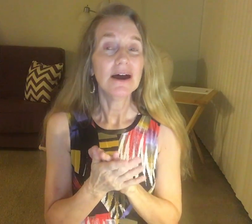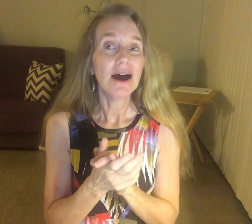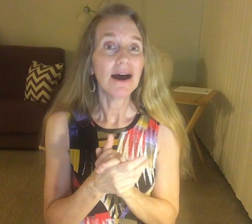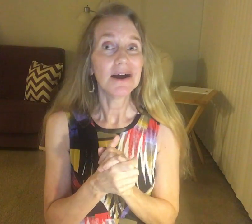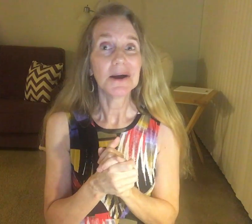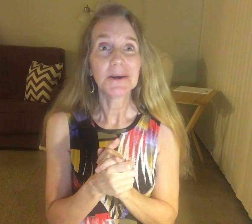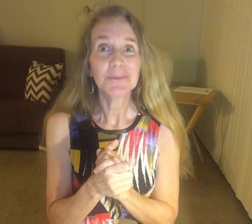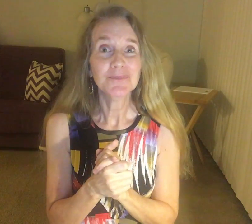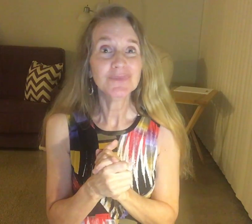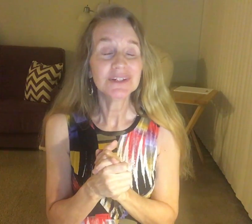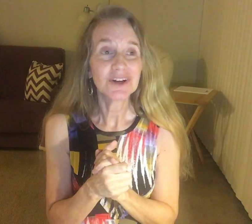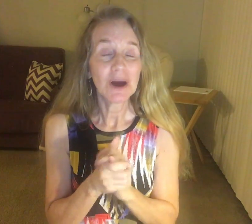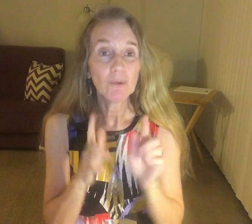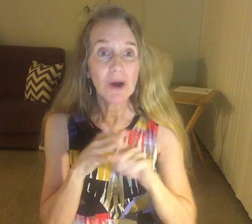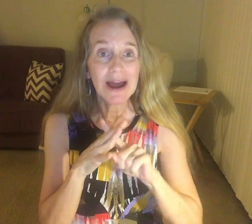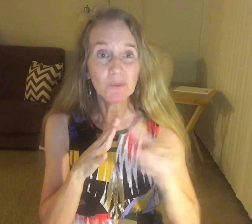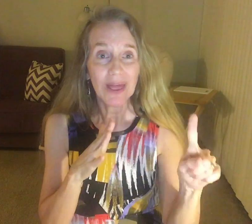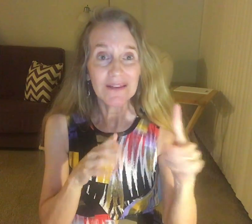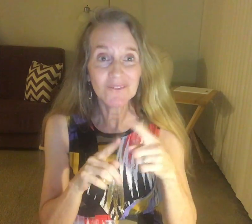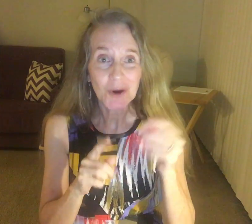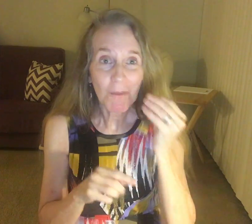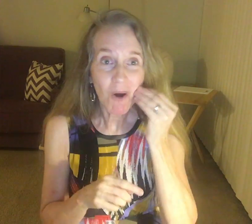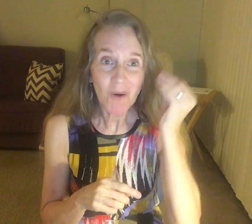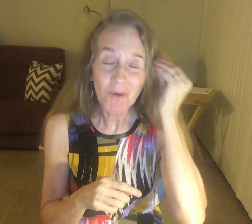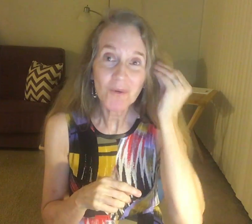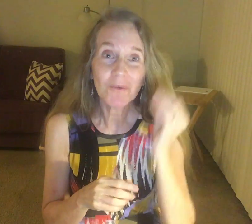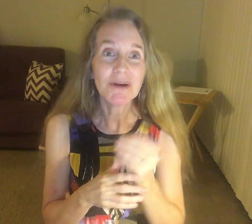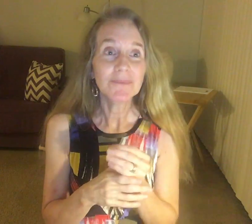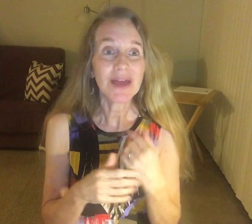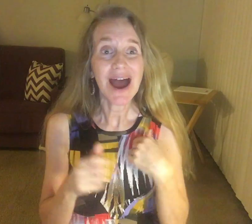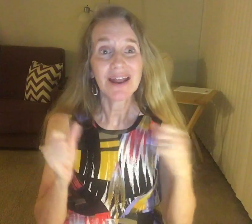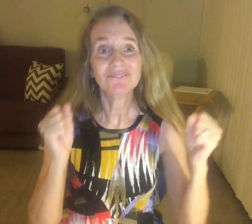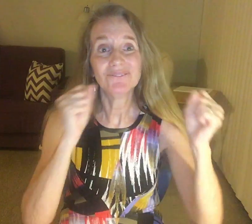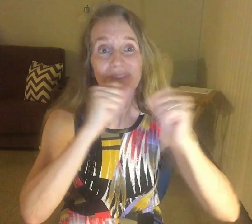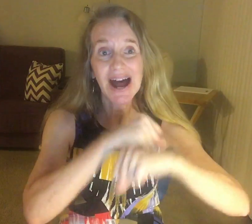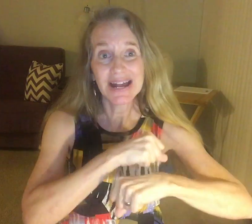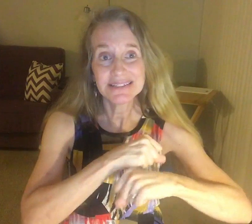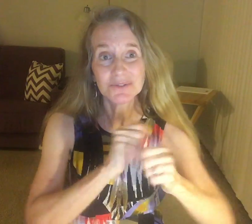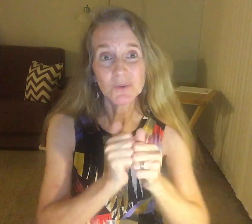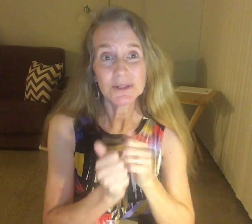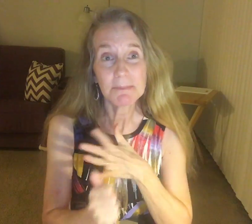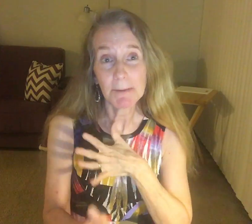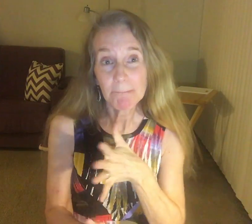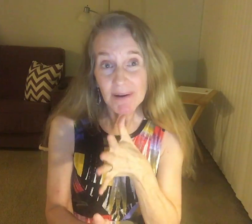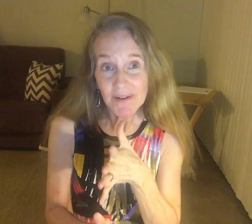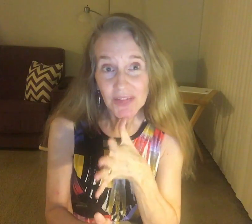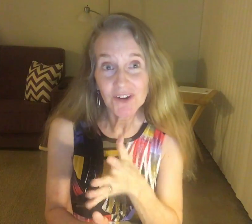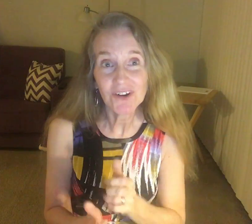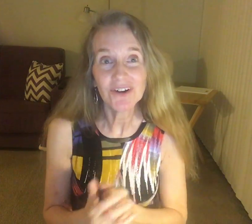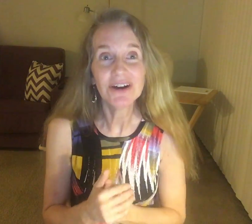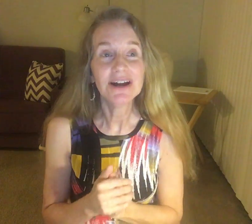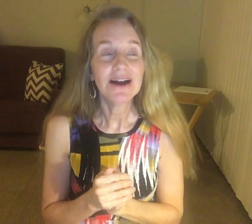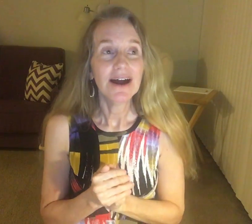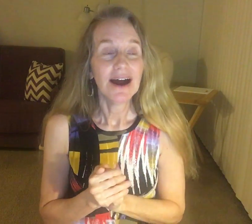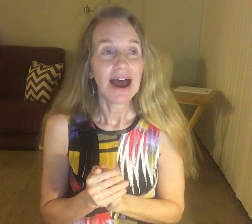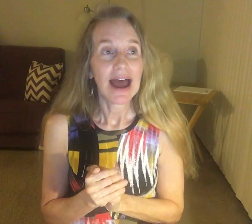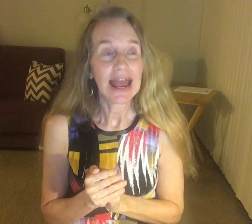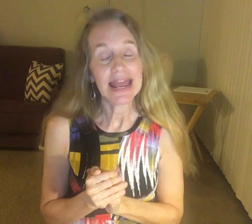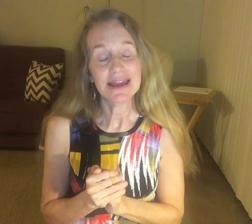Um, you know, I ran away from home. I had a fight with my mother. And,